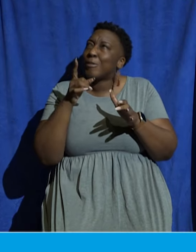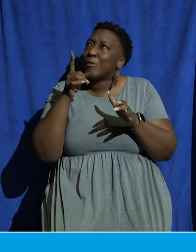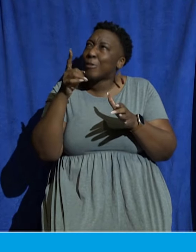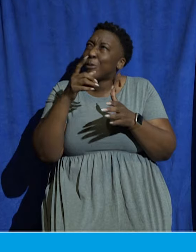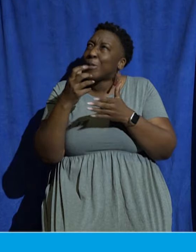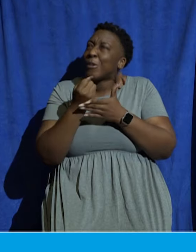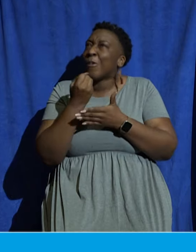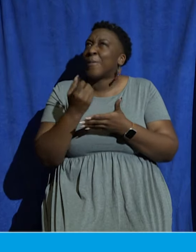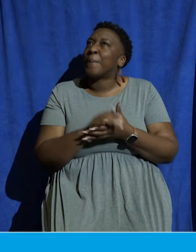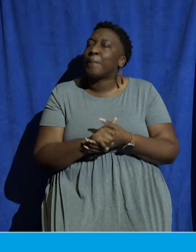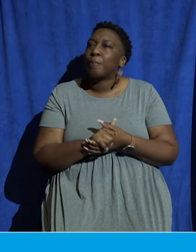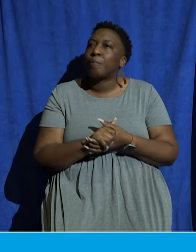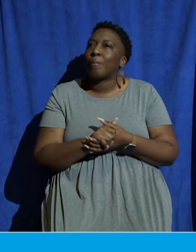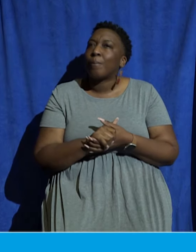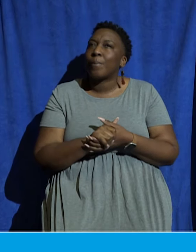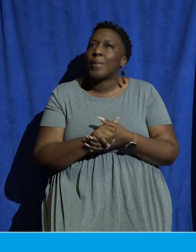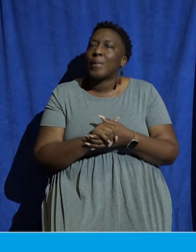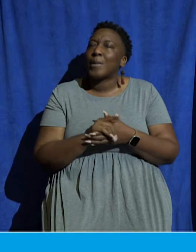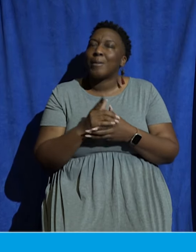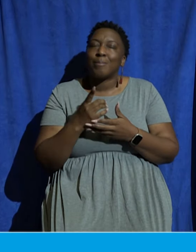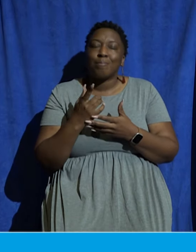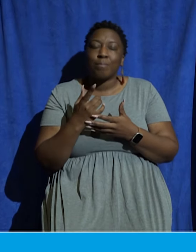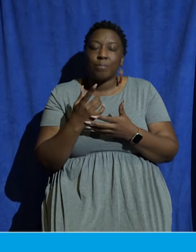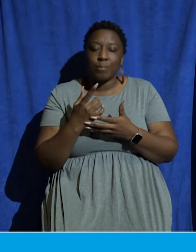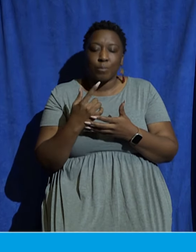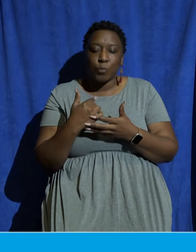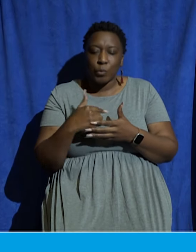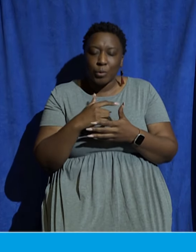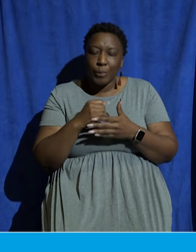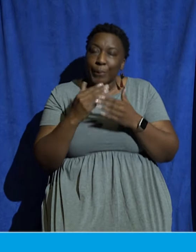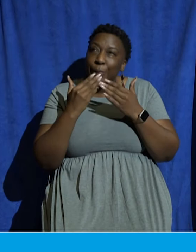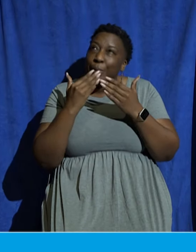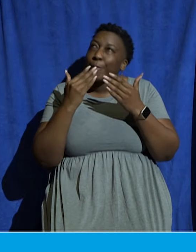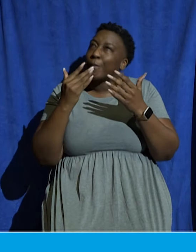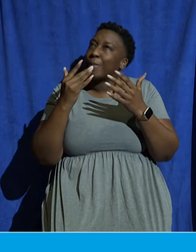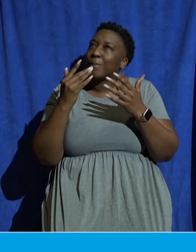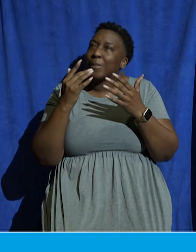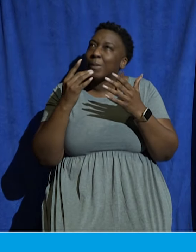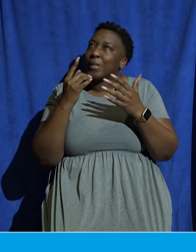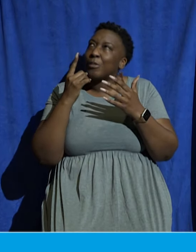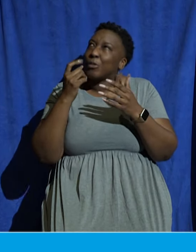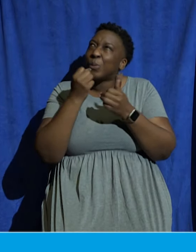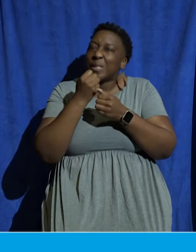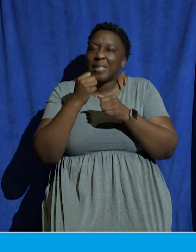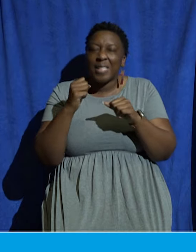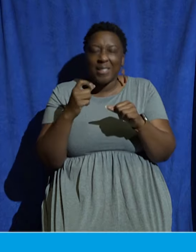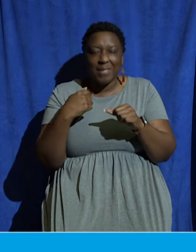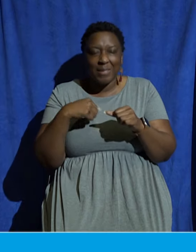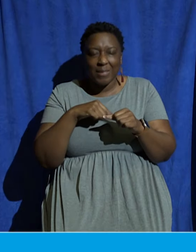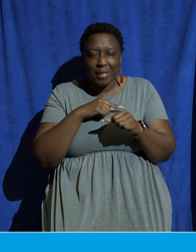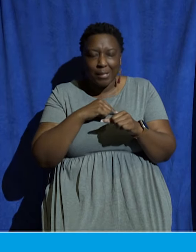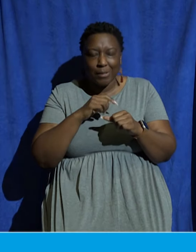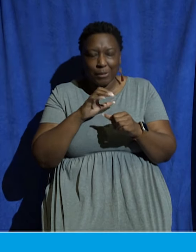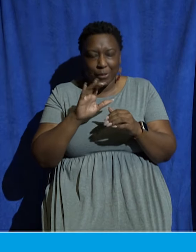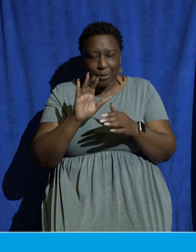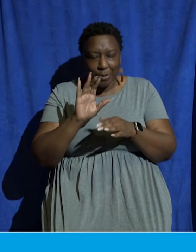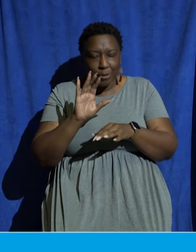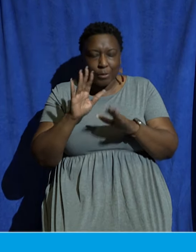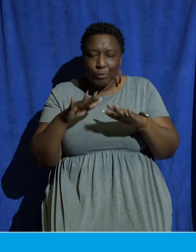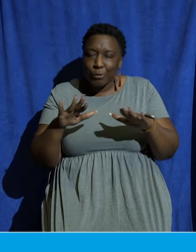God, we're so grateful that you have saved us as your children. We don't deserve your love and your grace and we certainly don't deserve your gifting